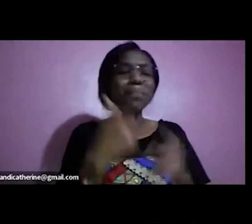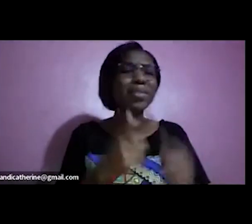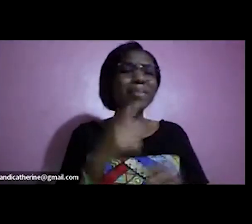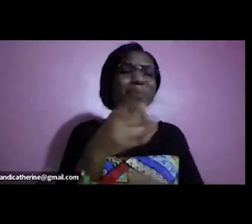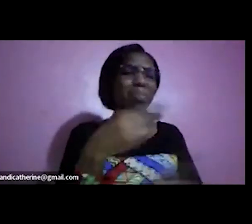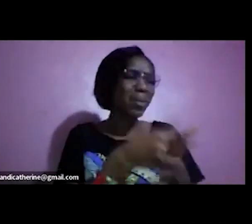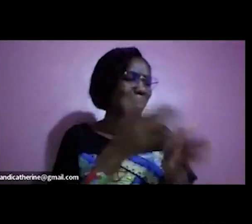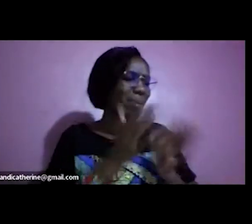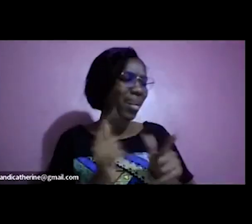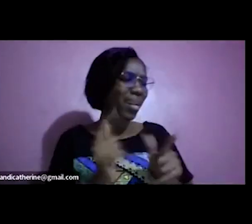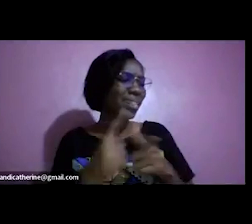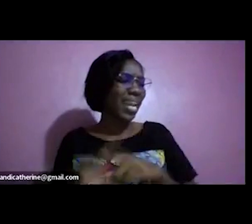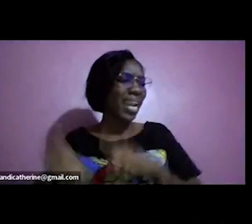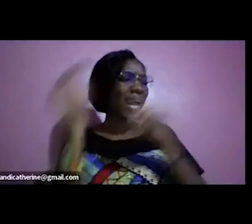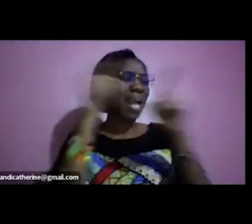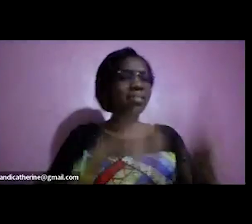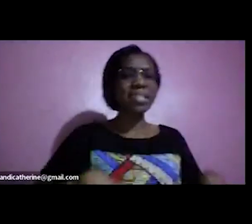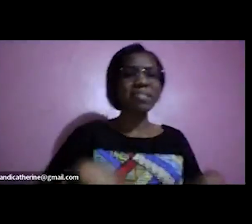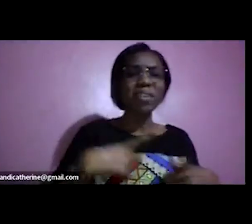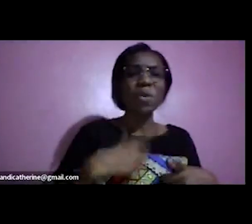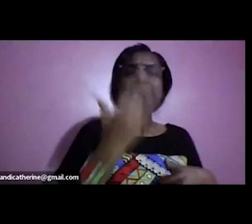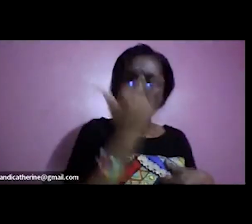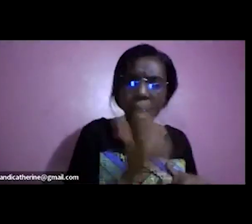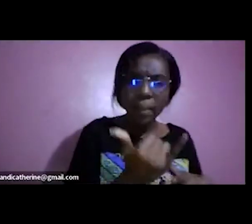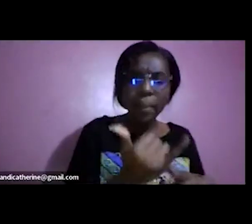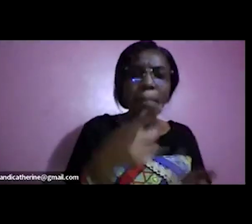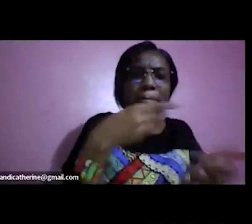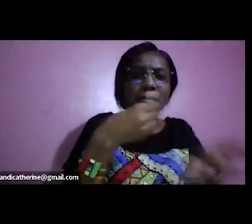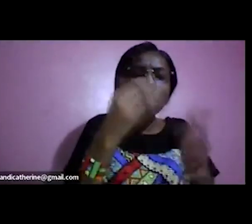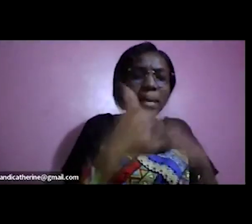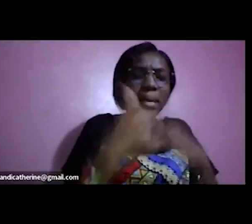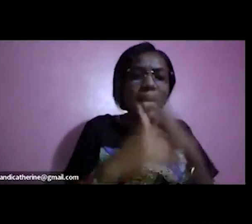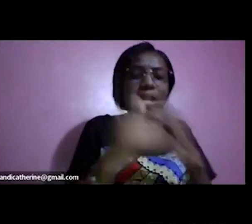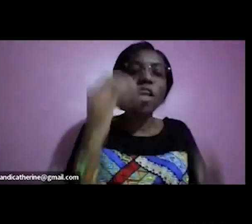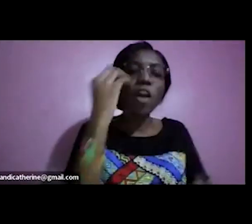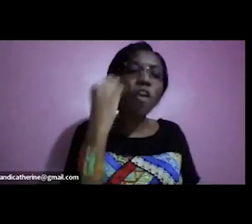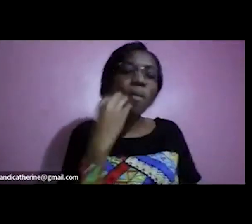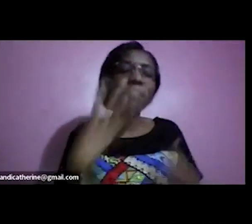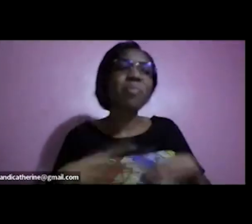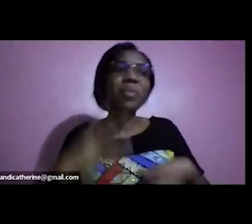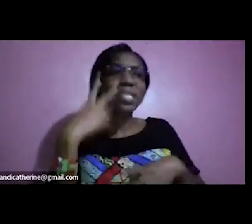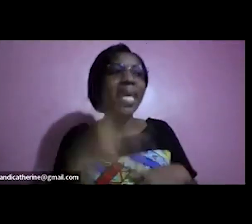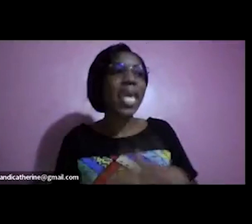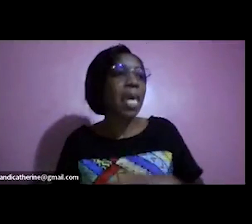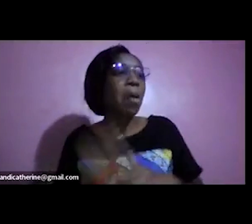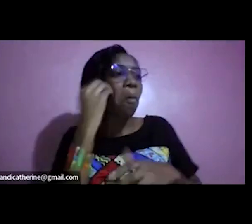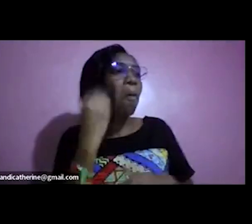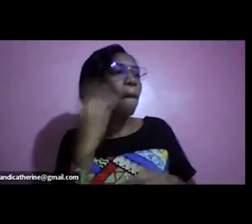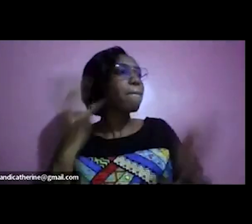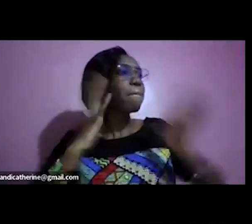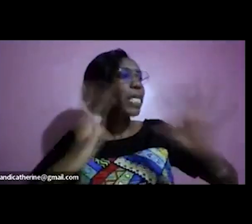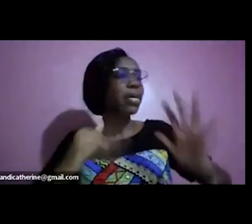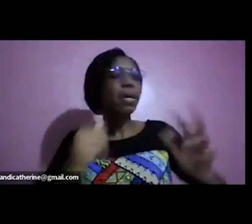while you because you have built that home in that in the village and people are saying you have a huge home you're the only one with power you have a tub